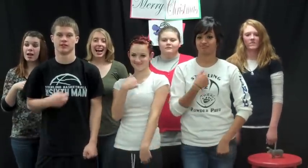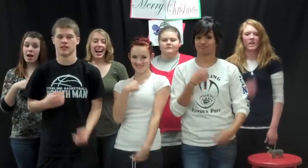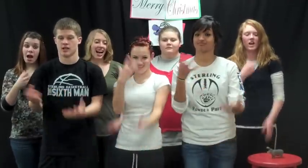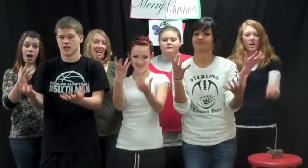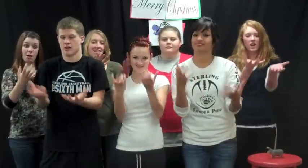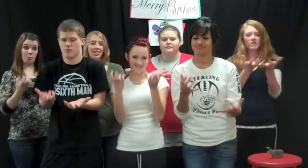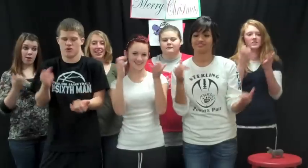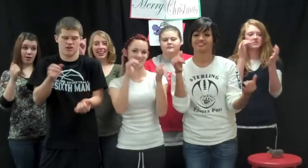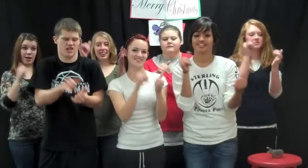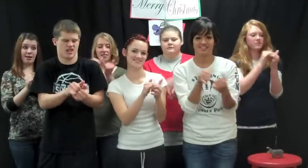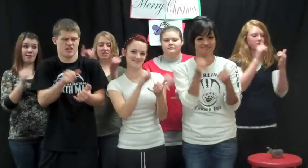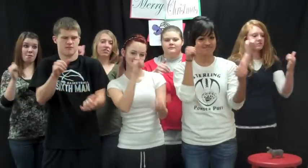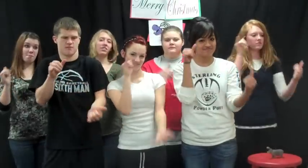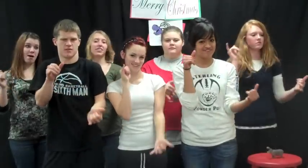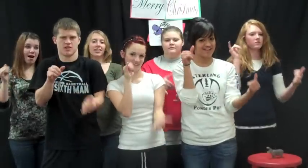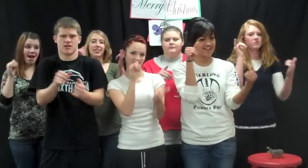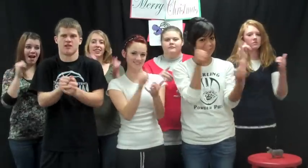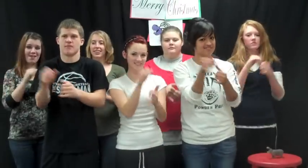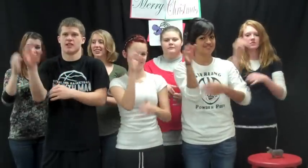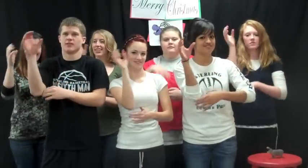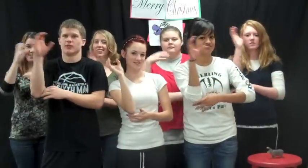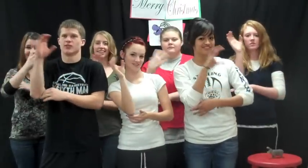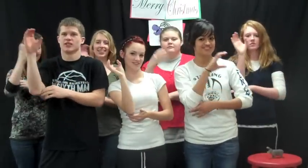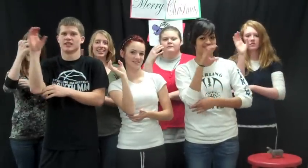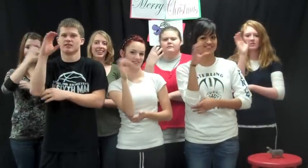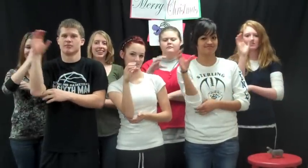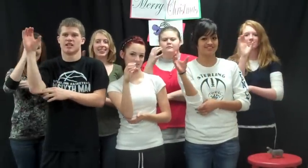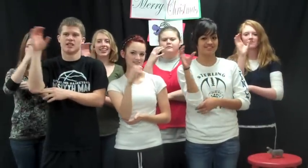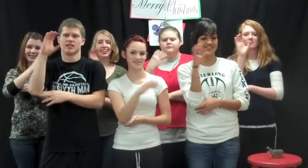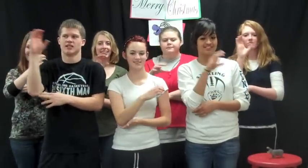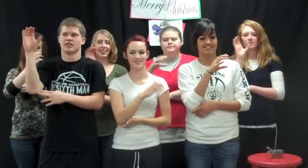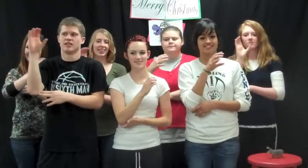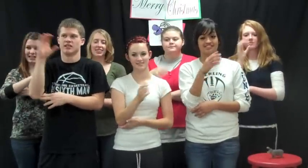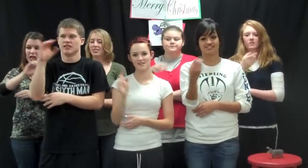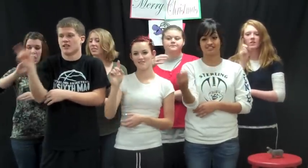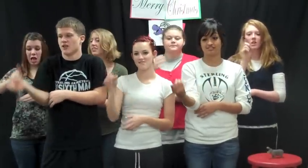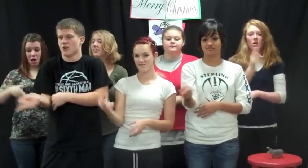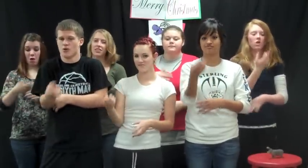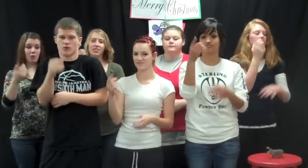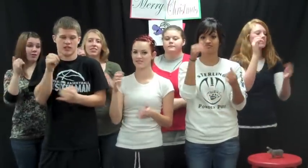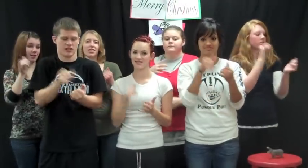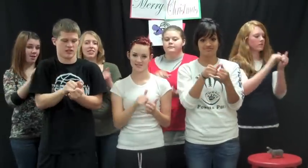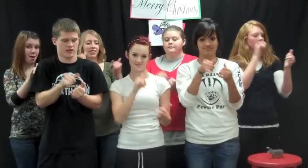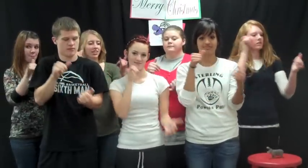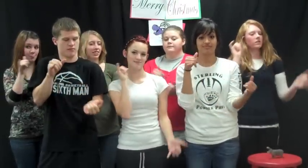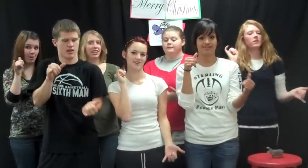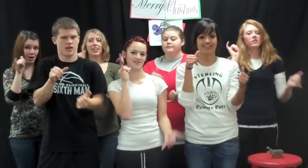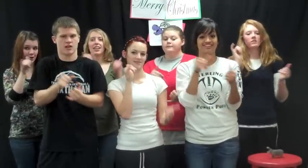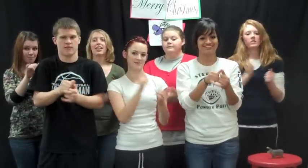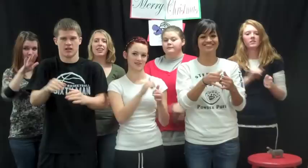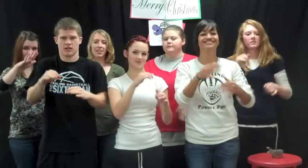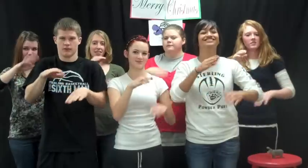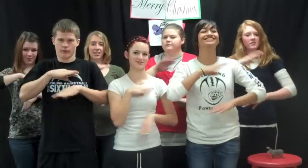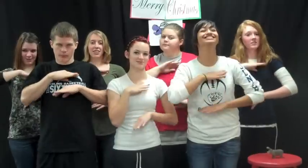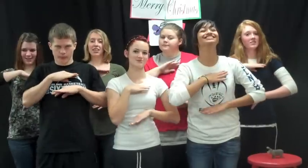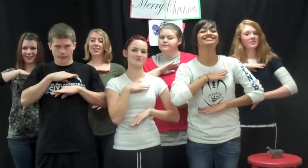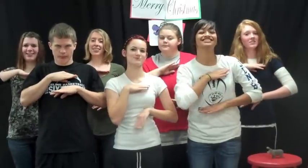I want a hippopotamus for Christmas. Only a hippopotamus will do.